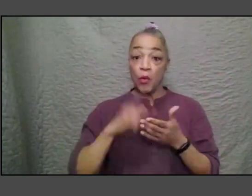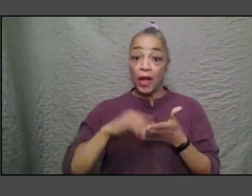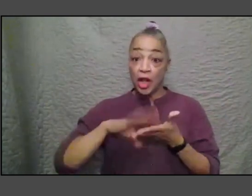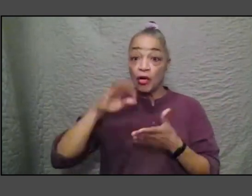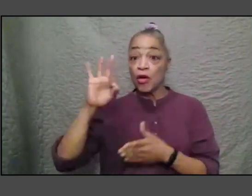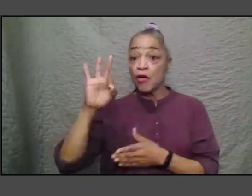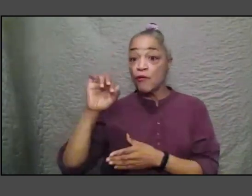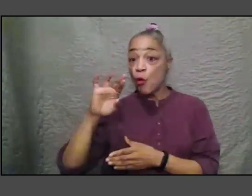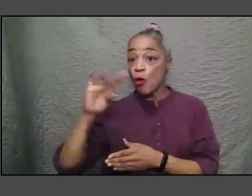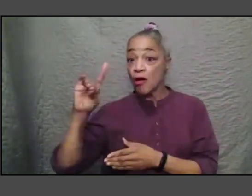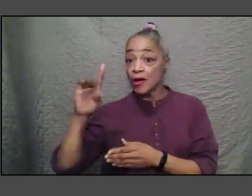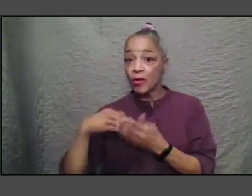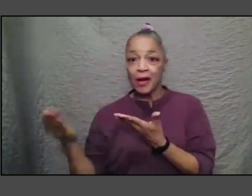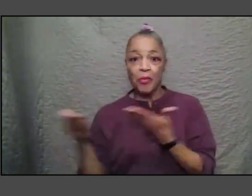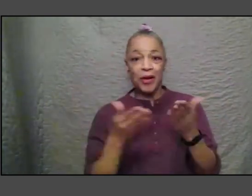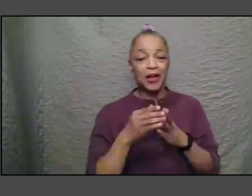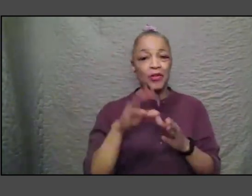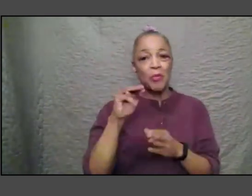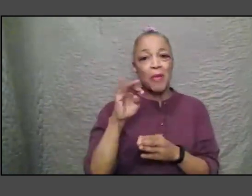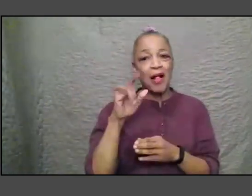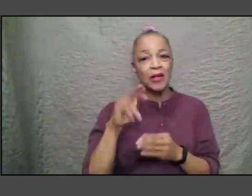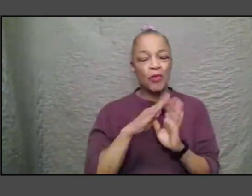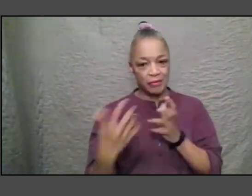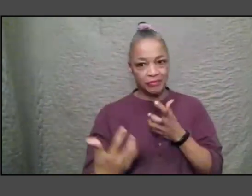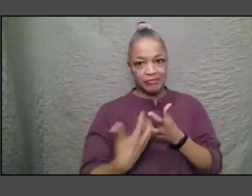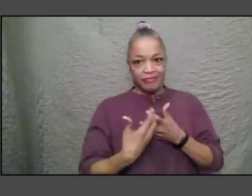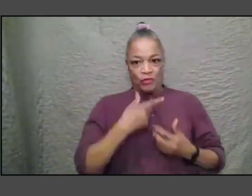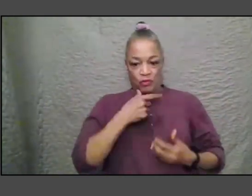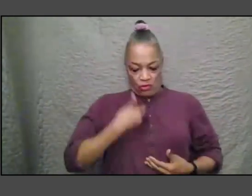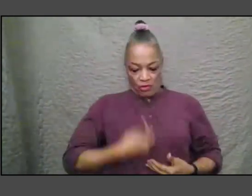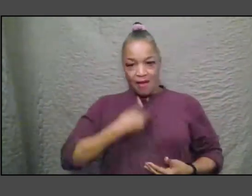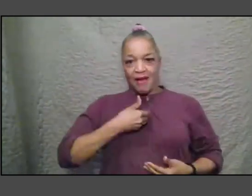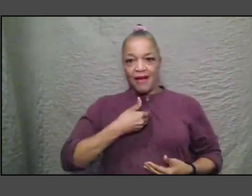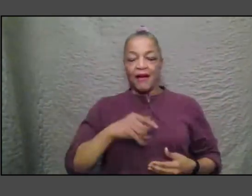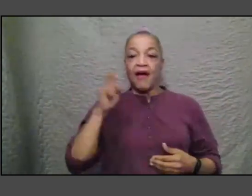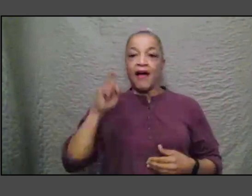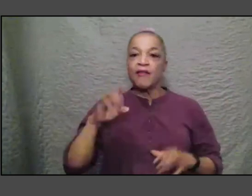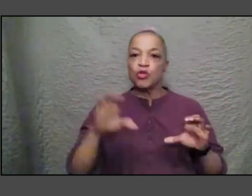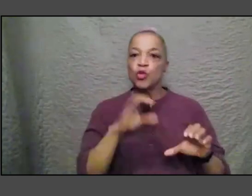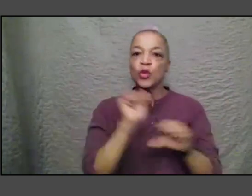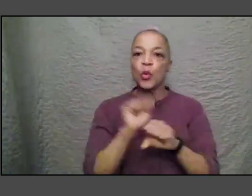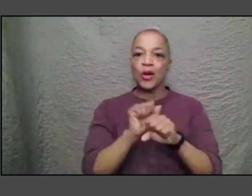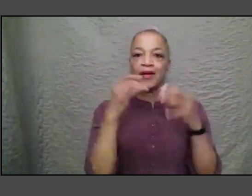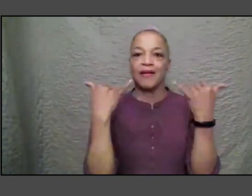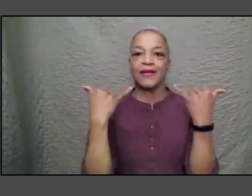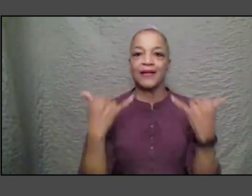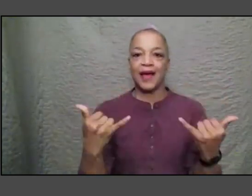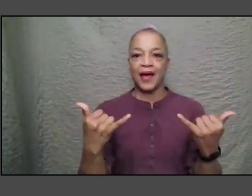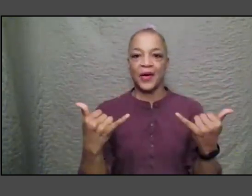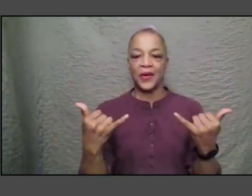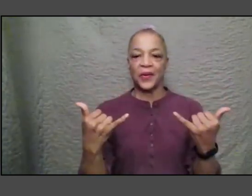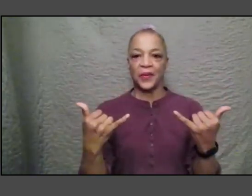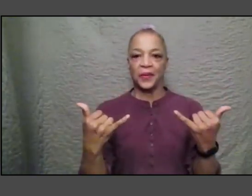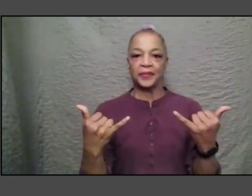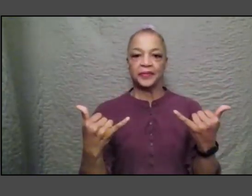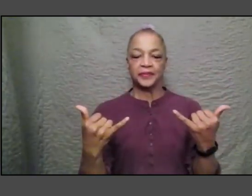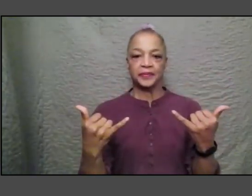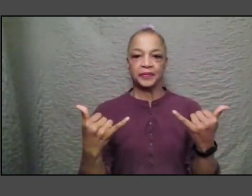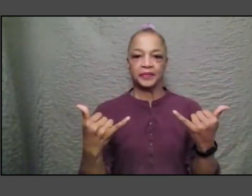suits who i am is you have to do the work now you have to continue to